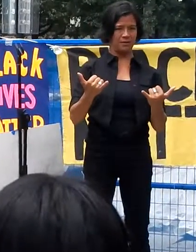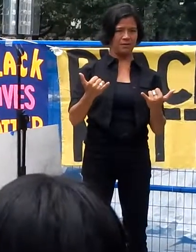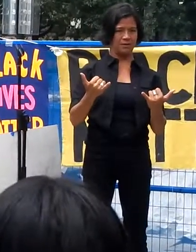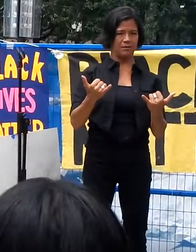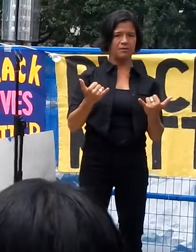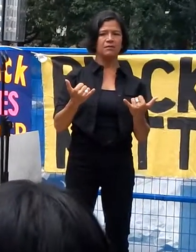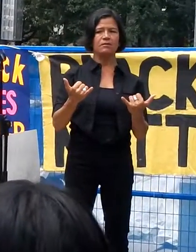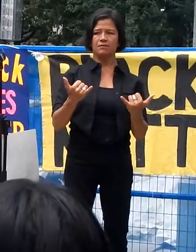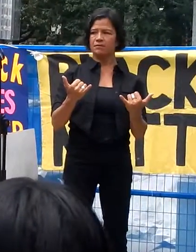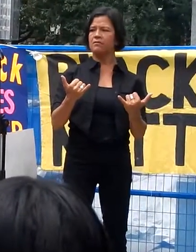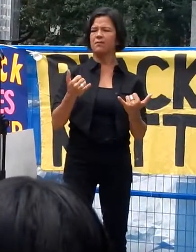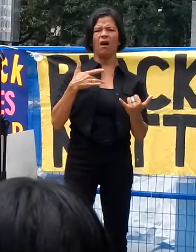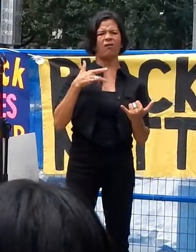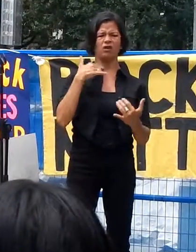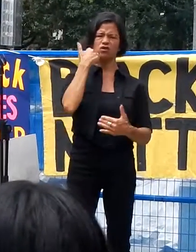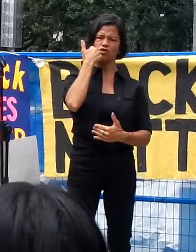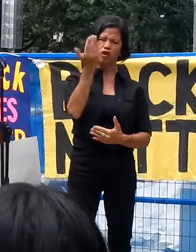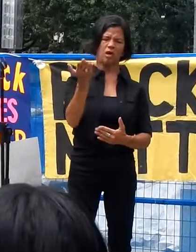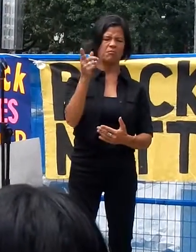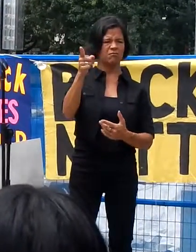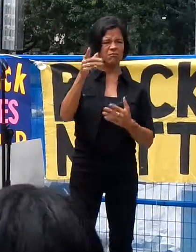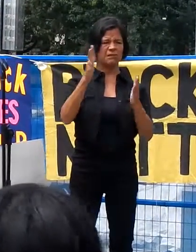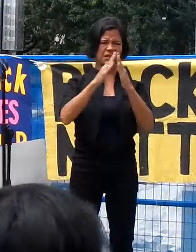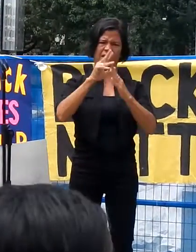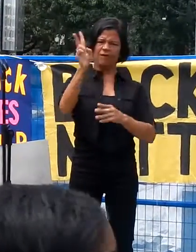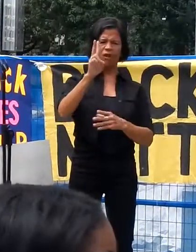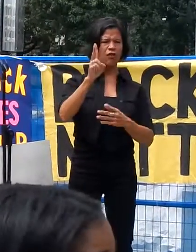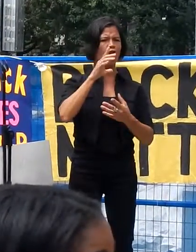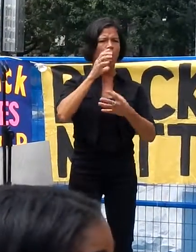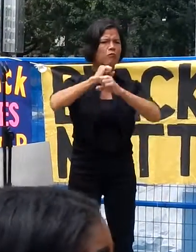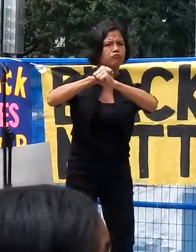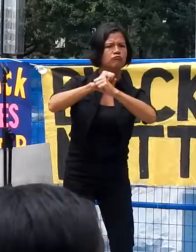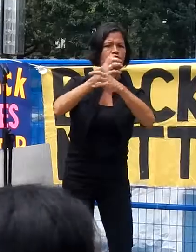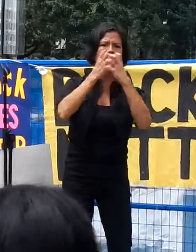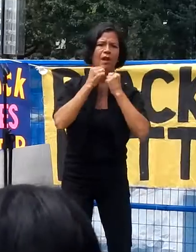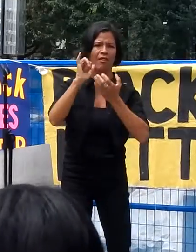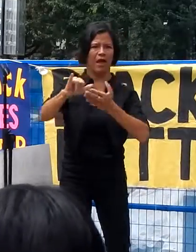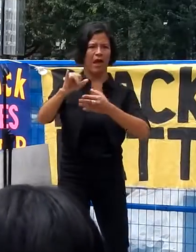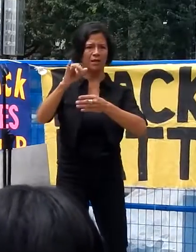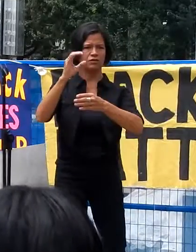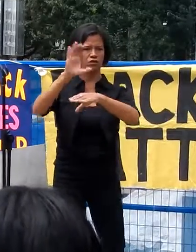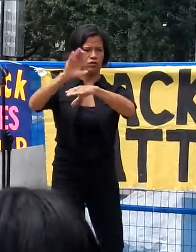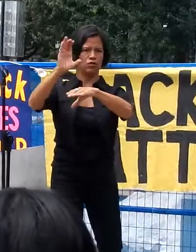big shame to the city of Vancouver for not protecting that institution.